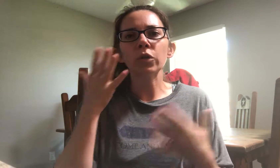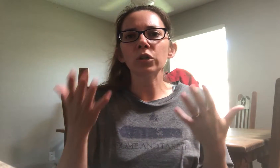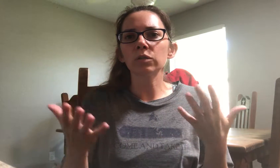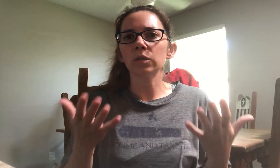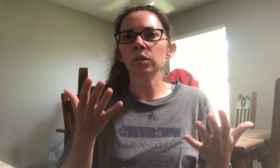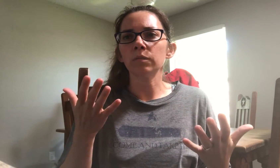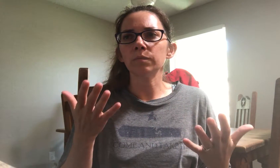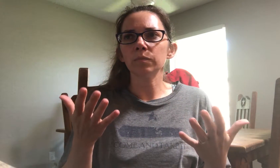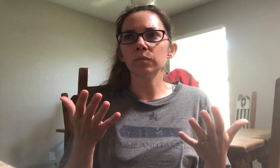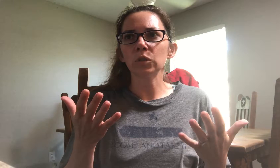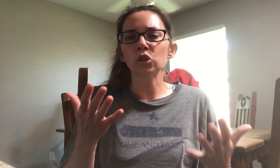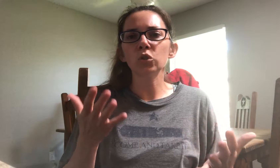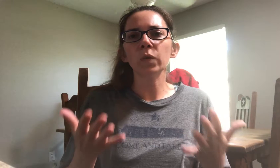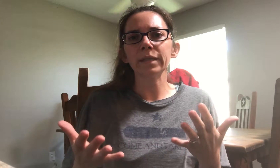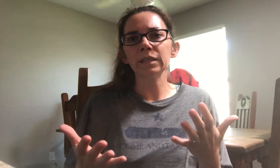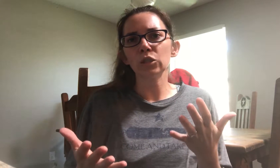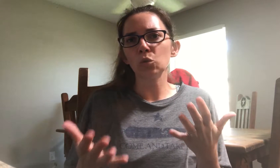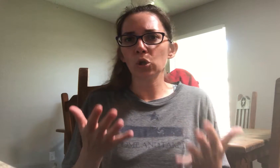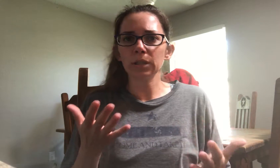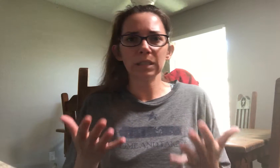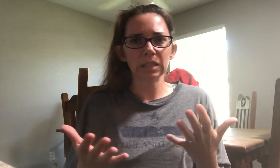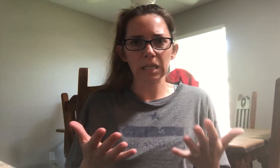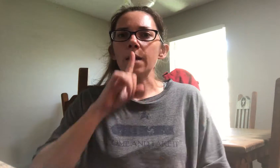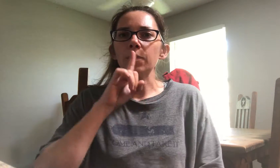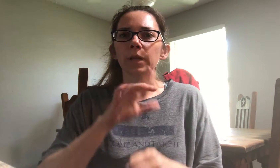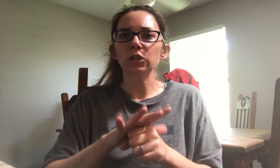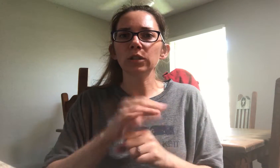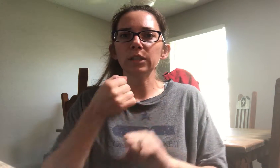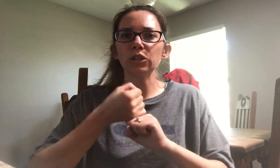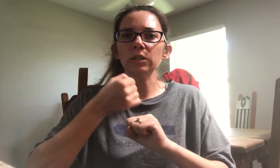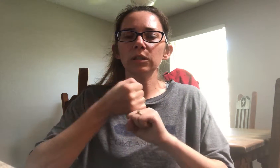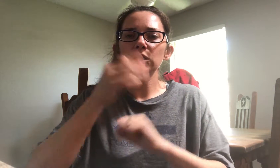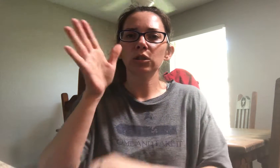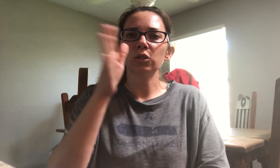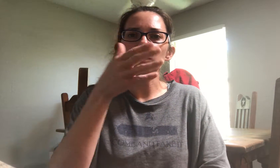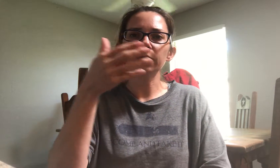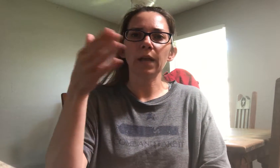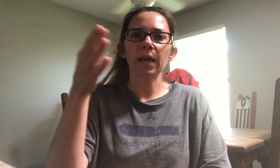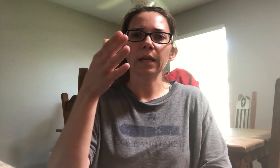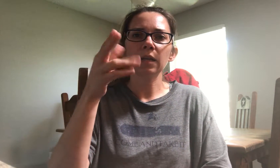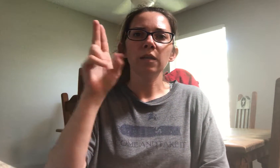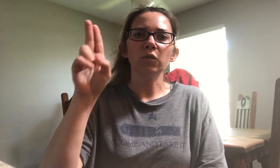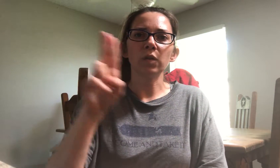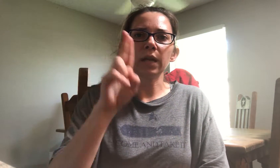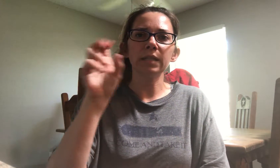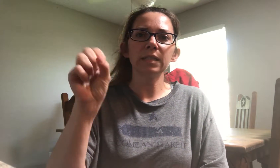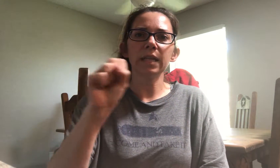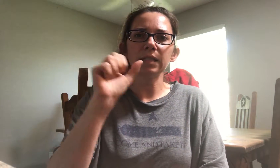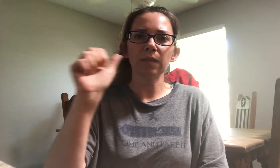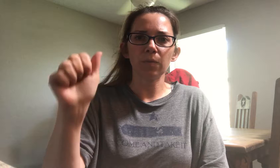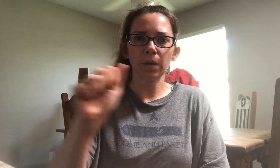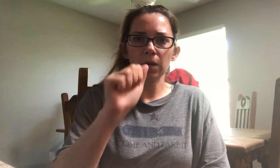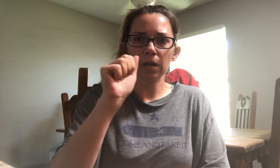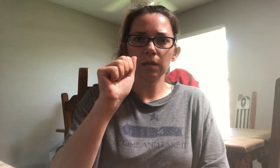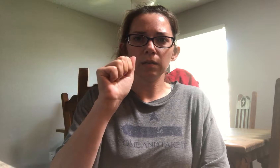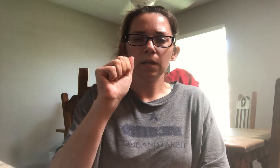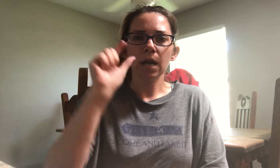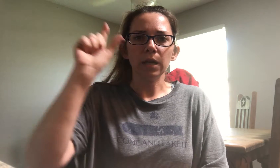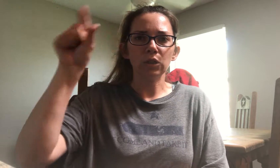there, the, the, ways that you could see, I pledge allegiance to the flag, the United States of America and